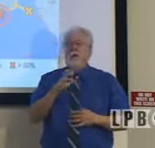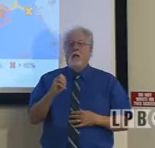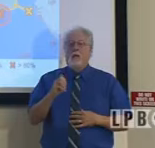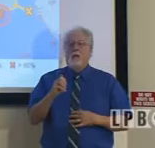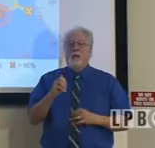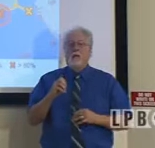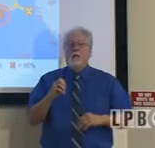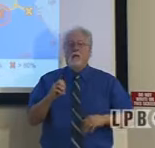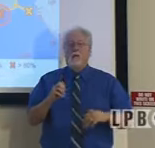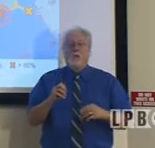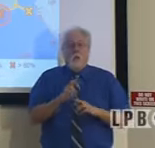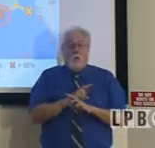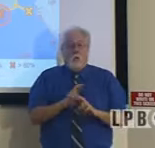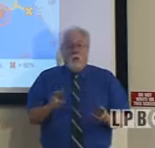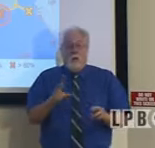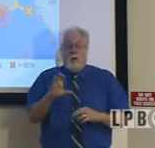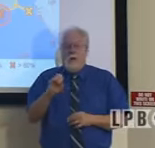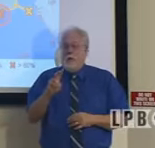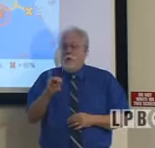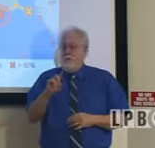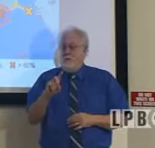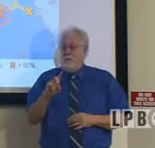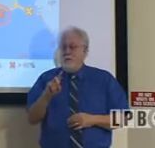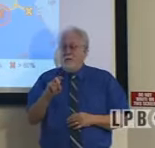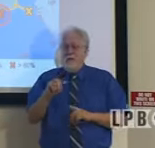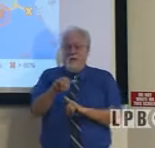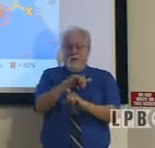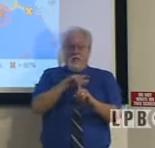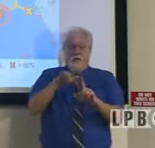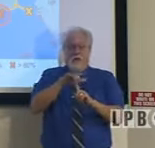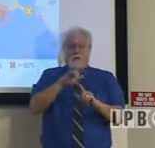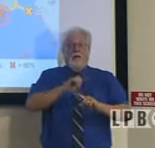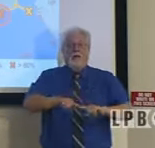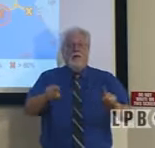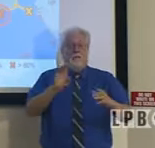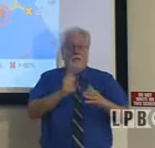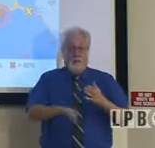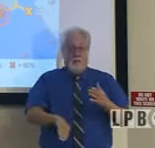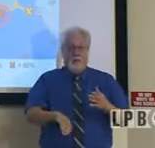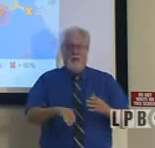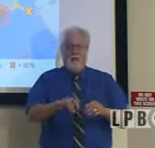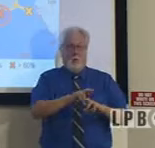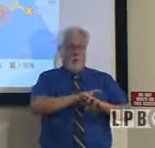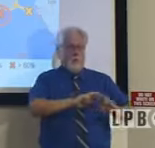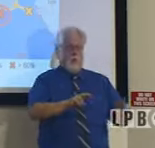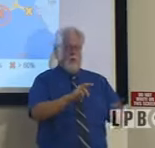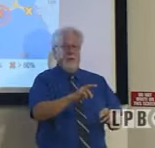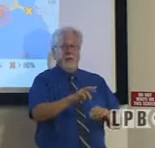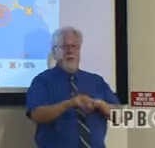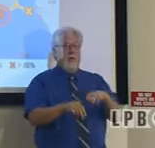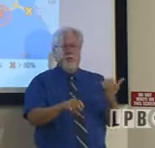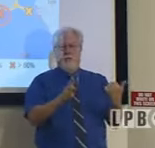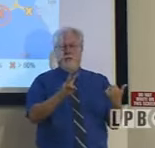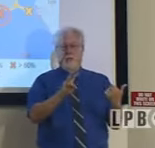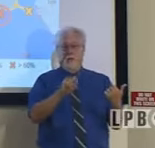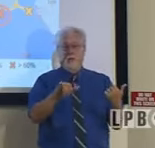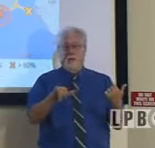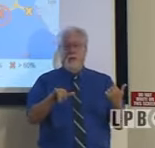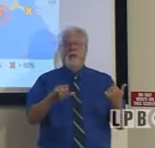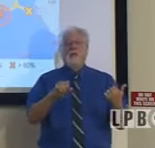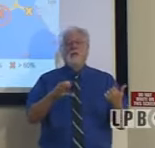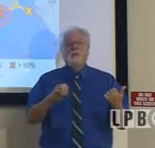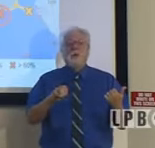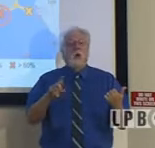And being ready in a COVID environment is different than being ready otherwise. So